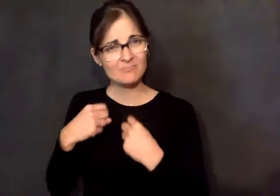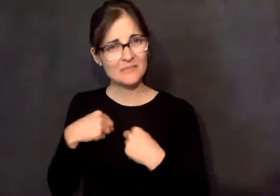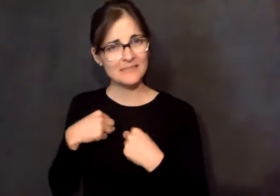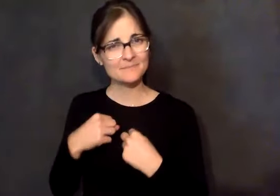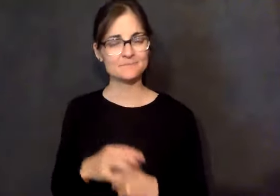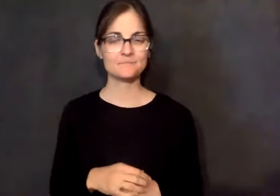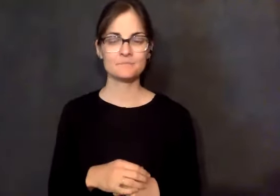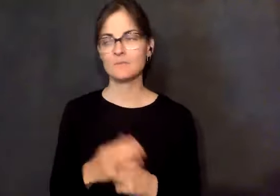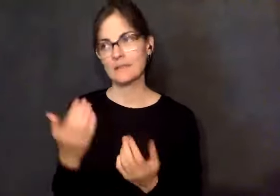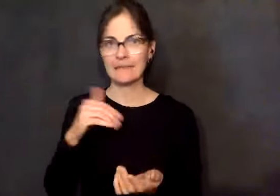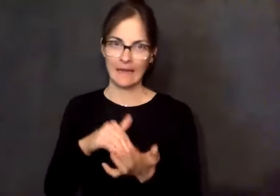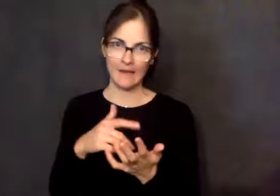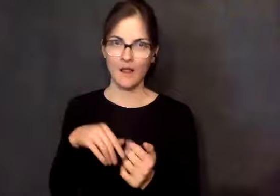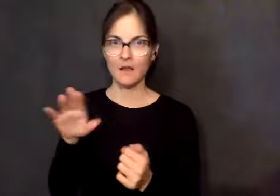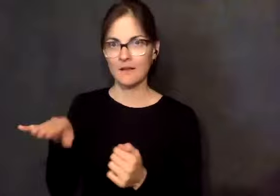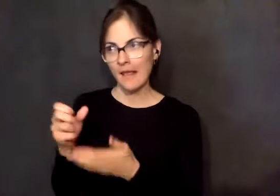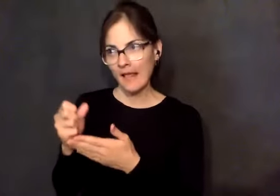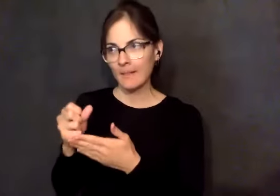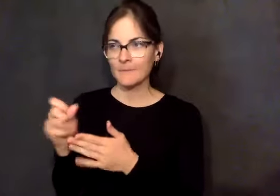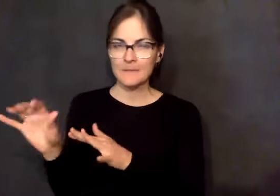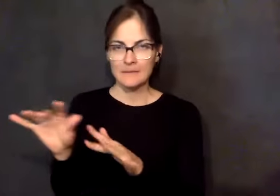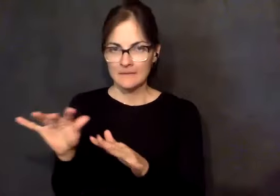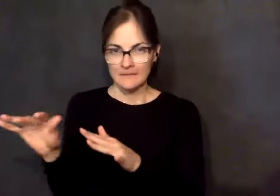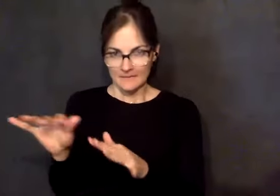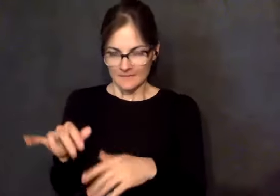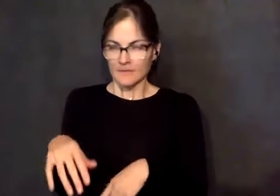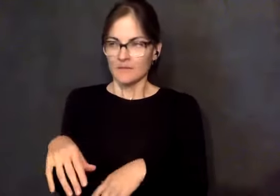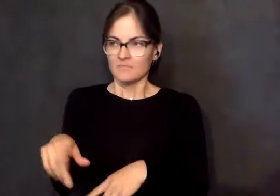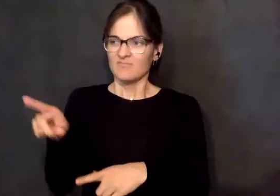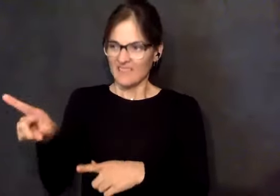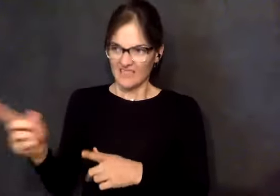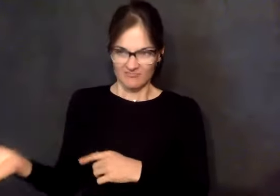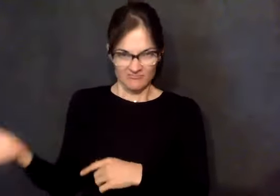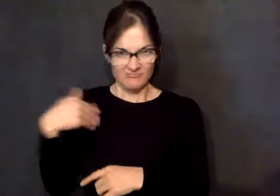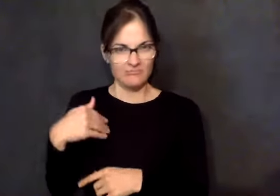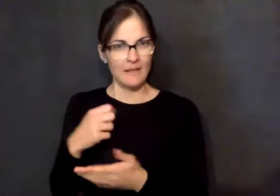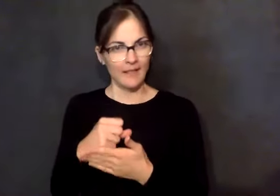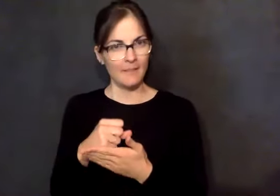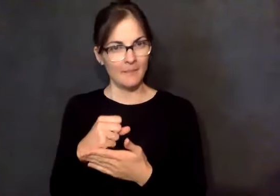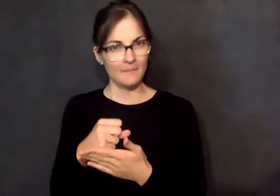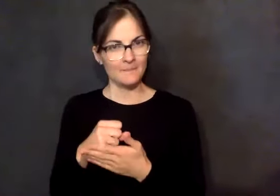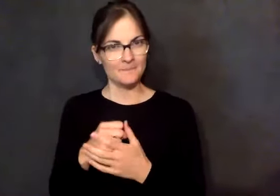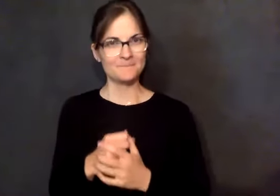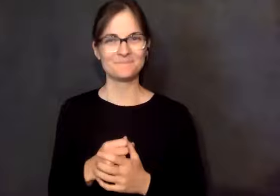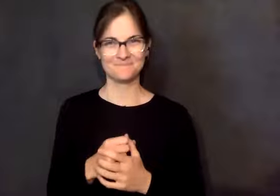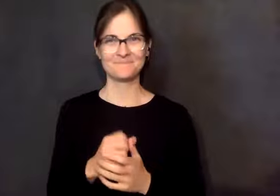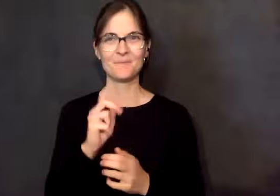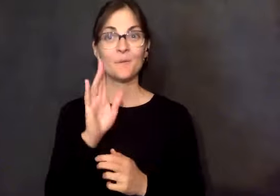there to get them, I told him, I said, you'll have to lead us over and get us back to the freeway. We'll never figure it out.